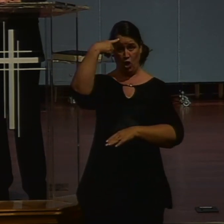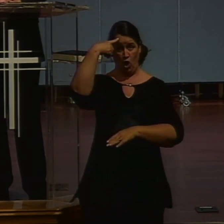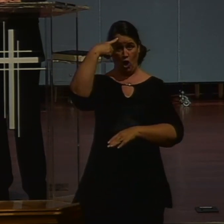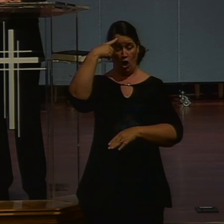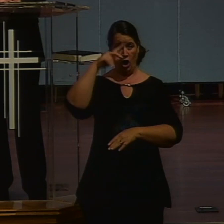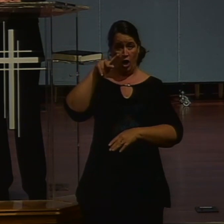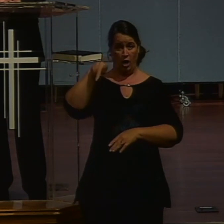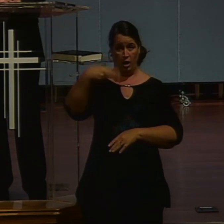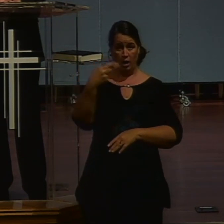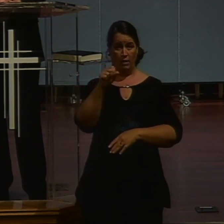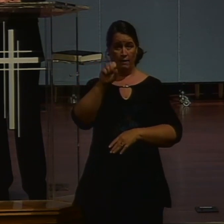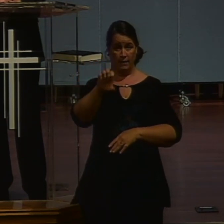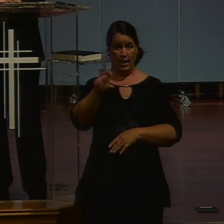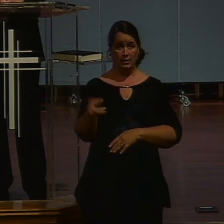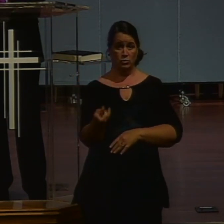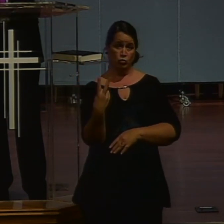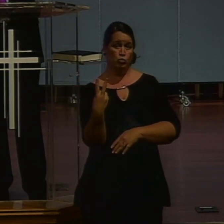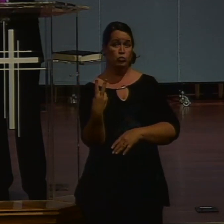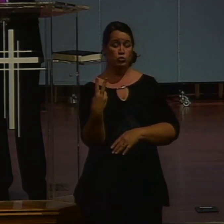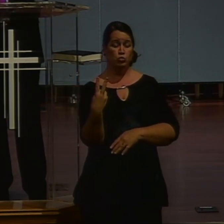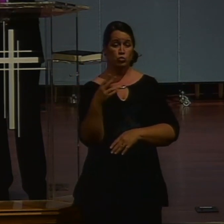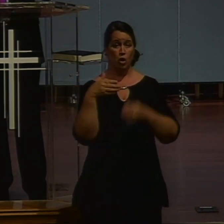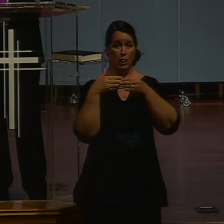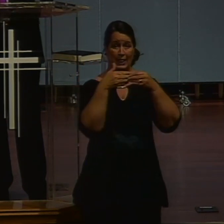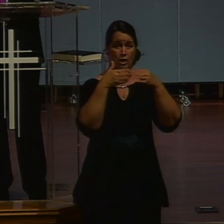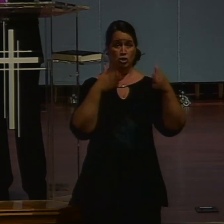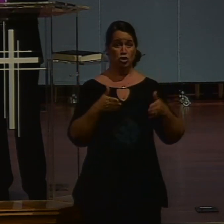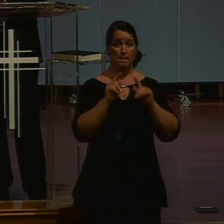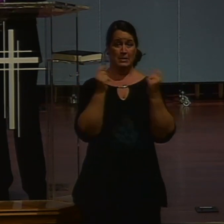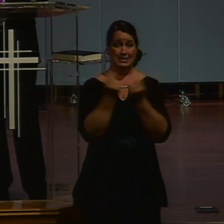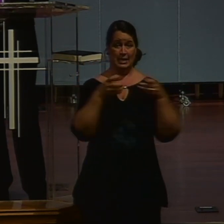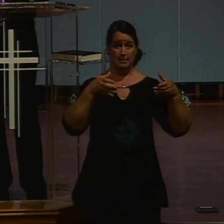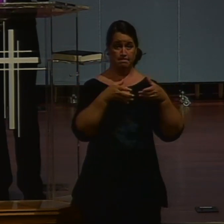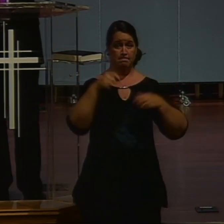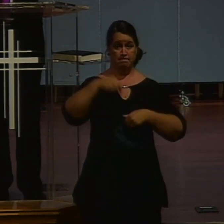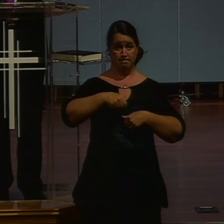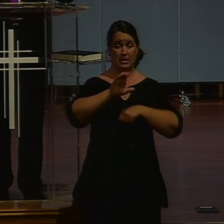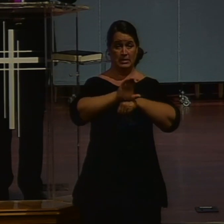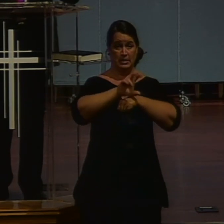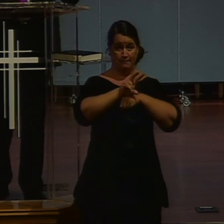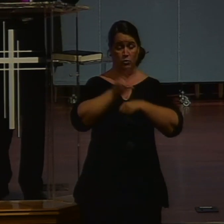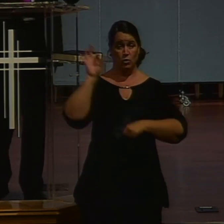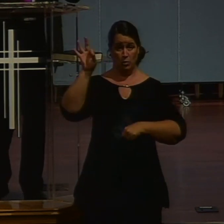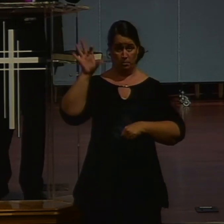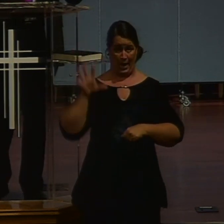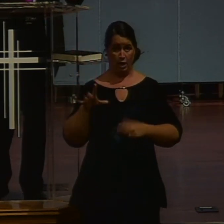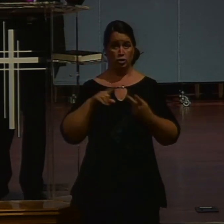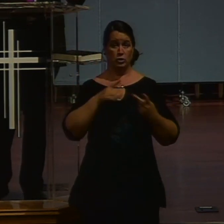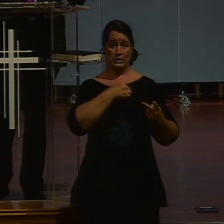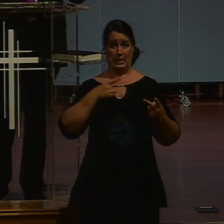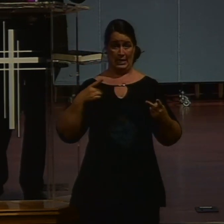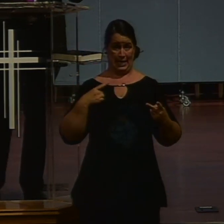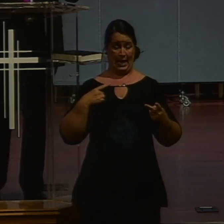entering phase two. So let me say your leadership team, your ministry leadership team, your pastors, your